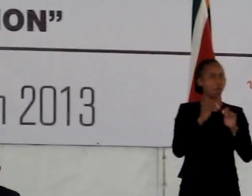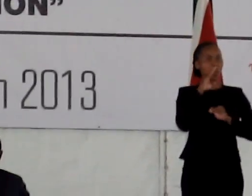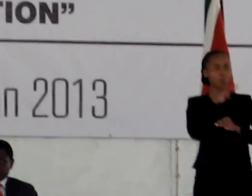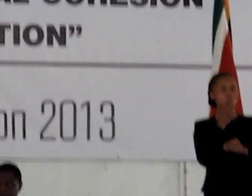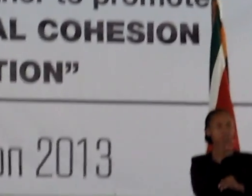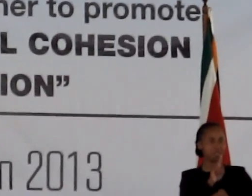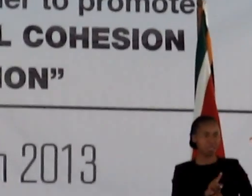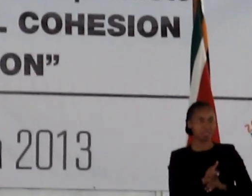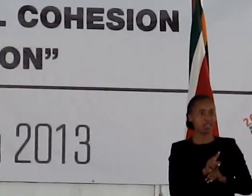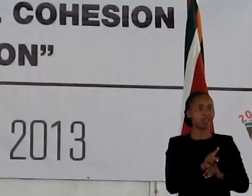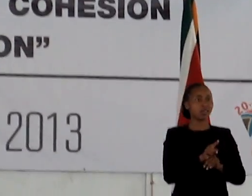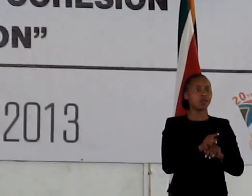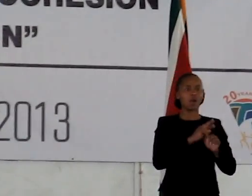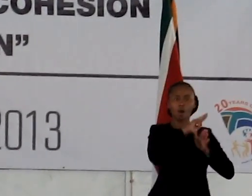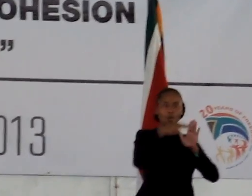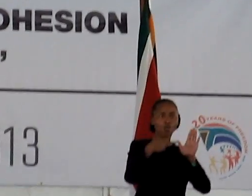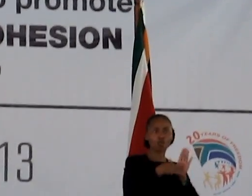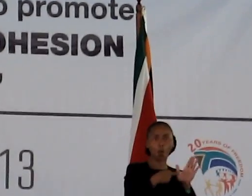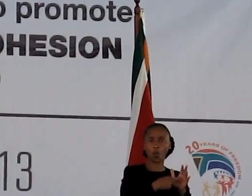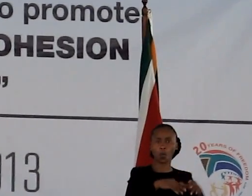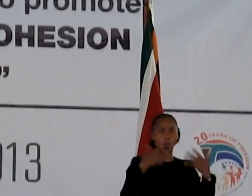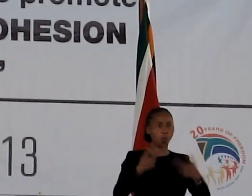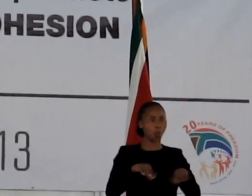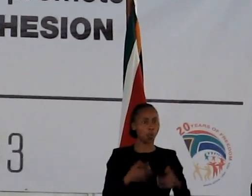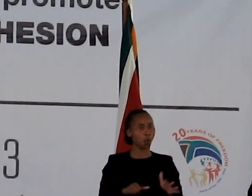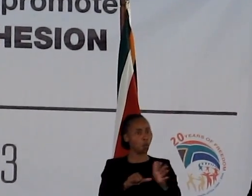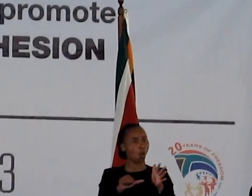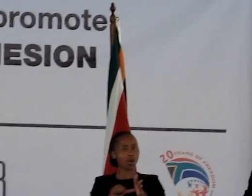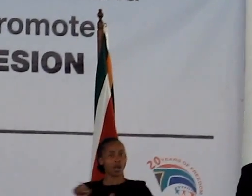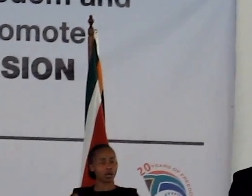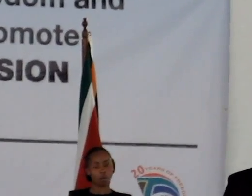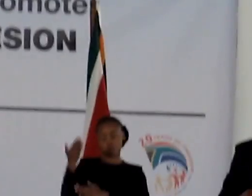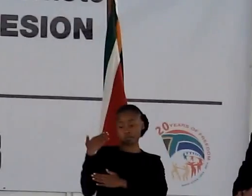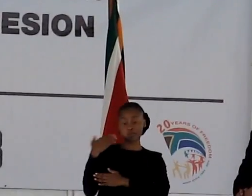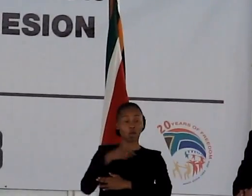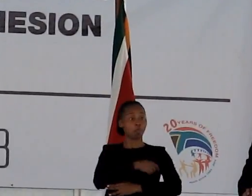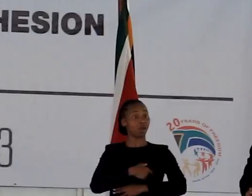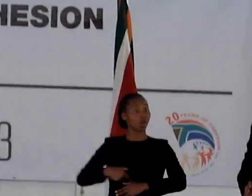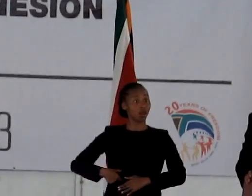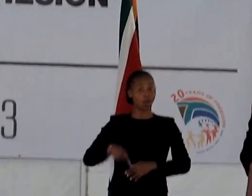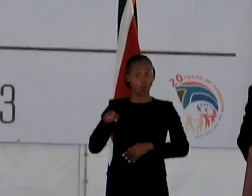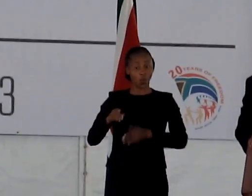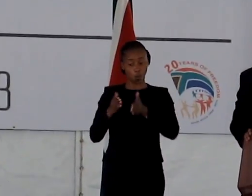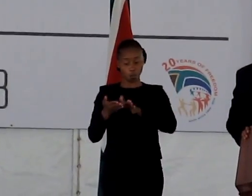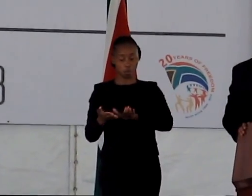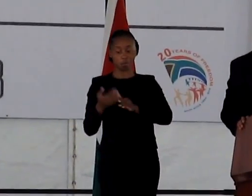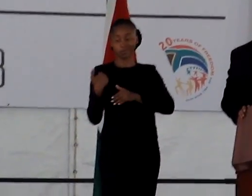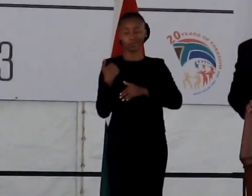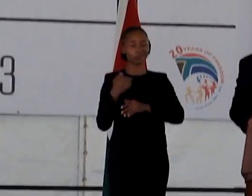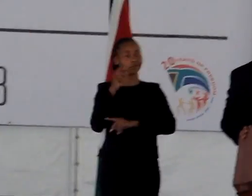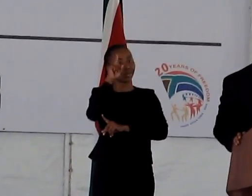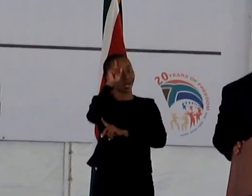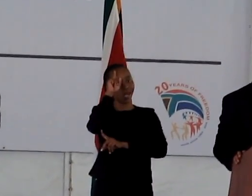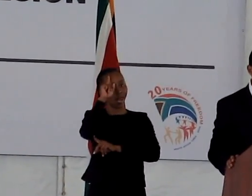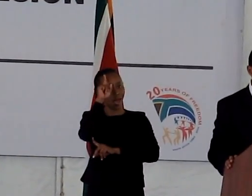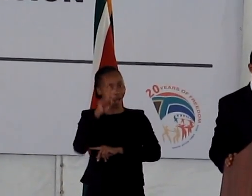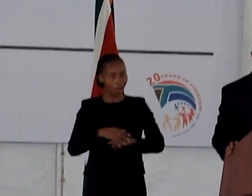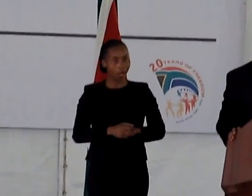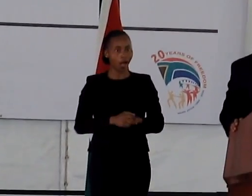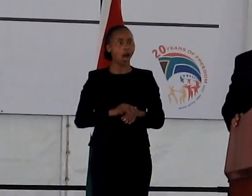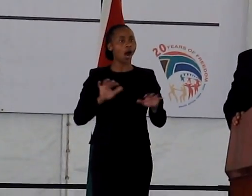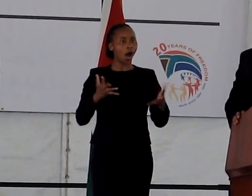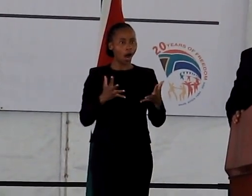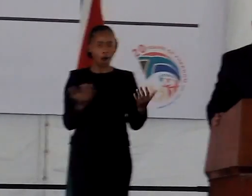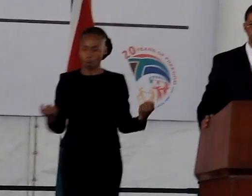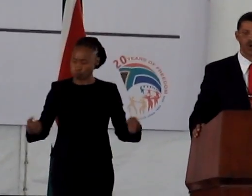not to mention the role played by our former President, the late Mr. Nelson Mandela, in reconciling what